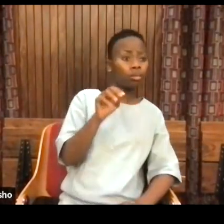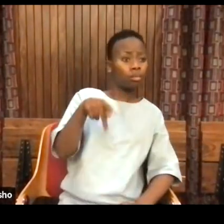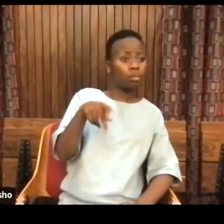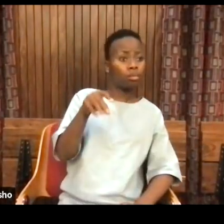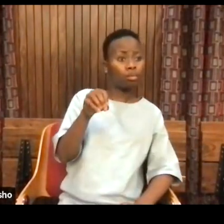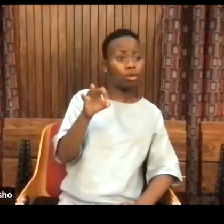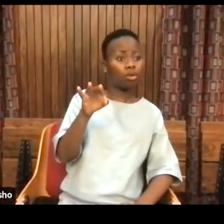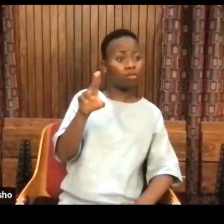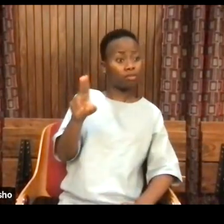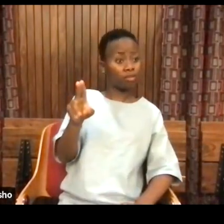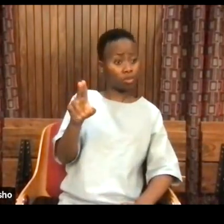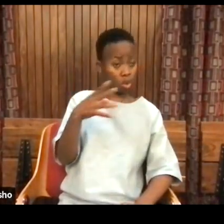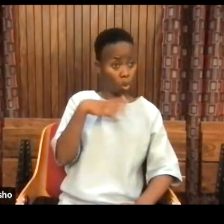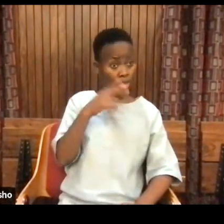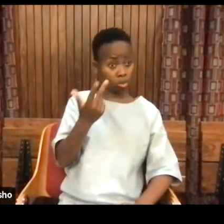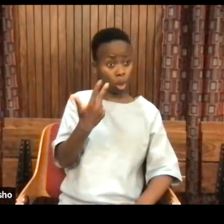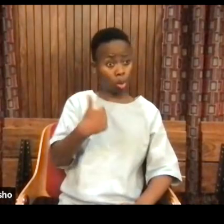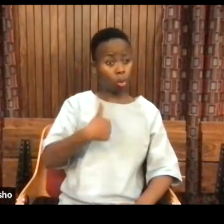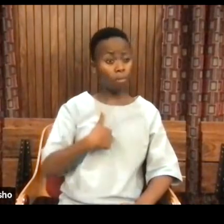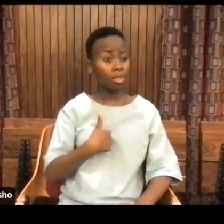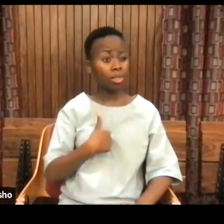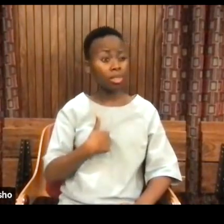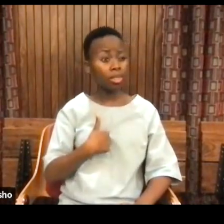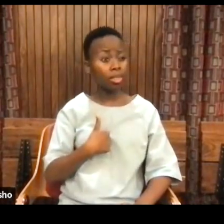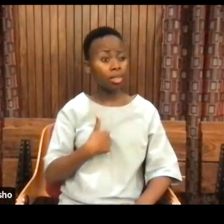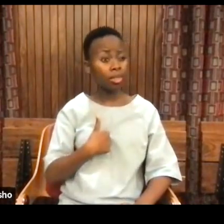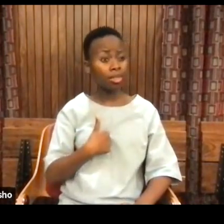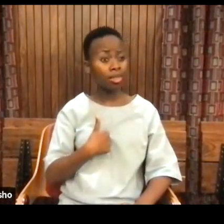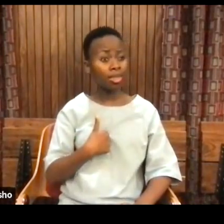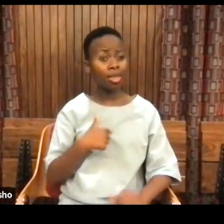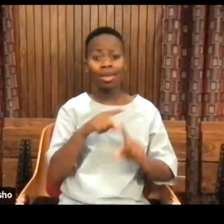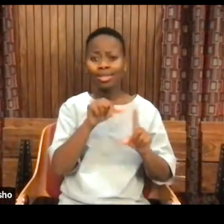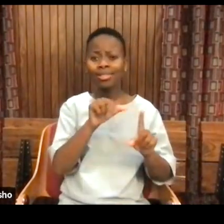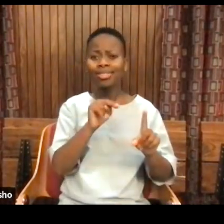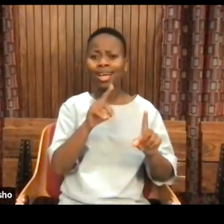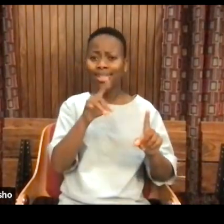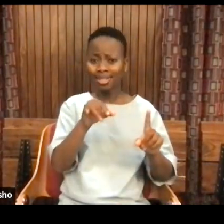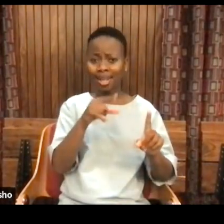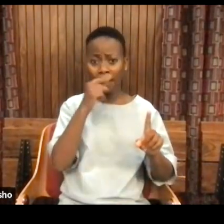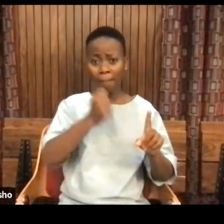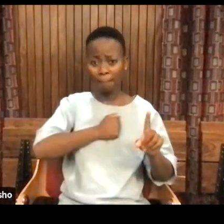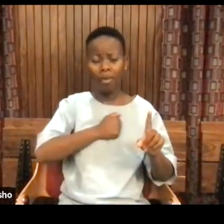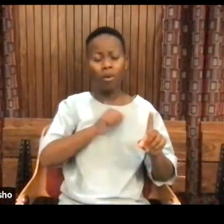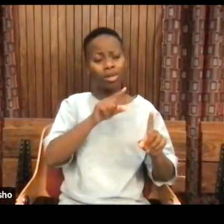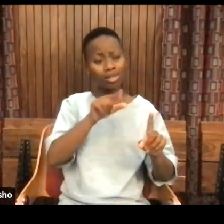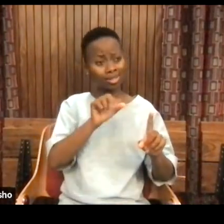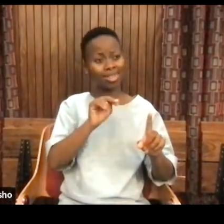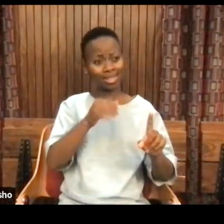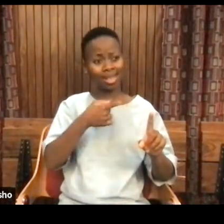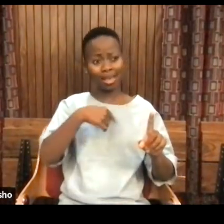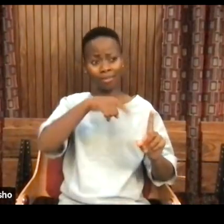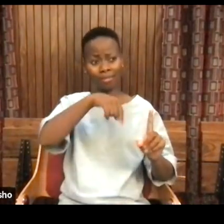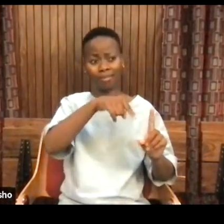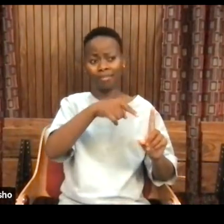are you going to take a second round? Zandi. Zandi, I'm coming. Okay. All right.